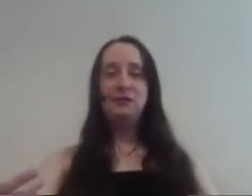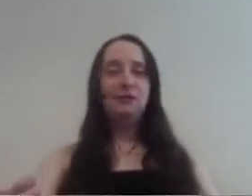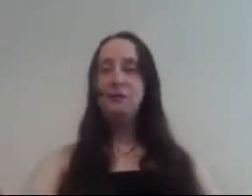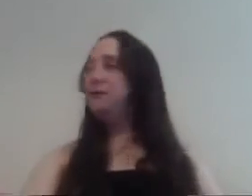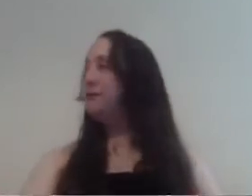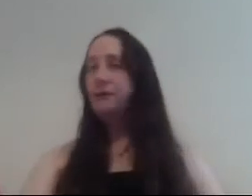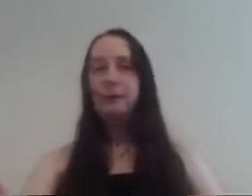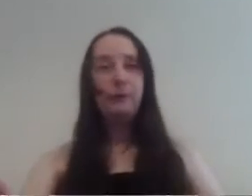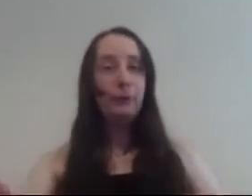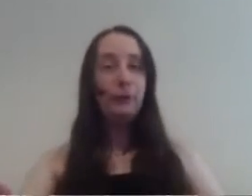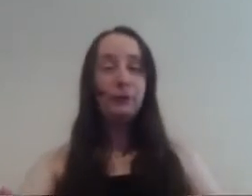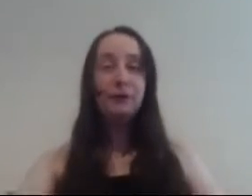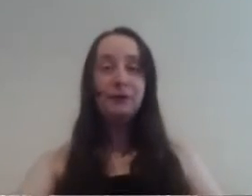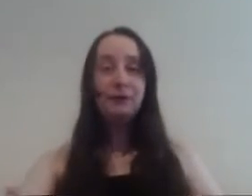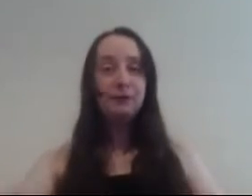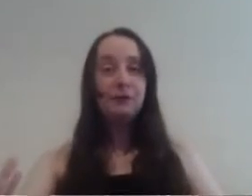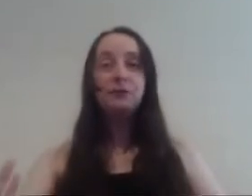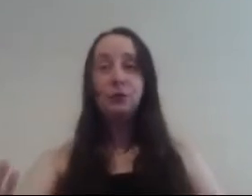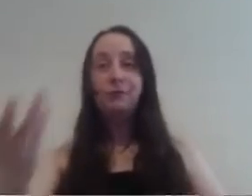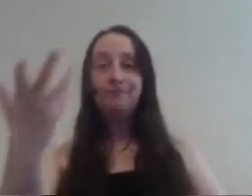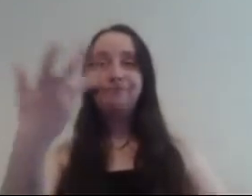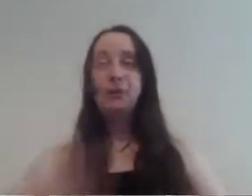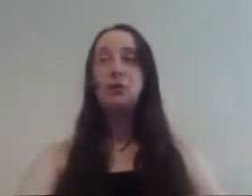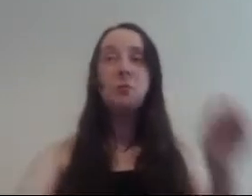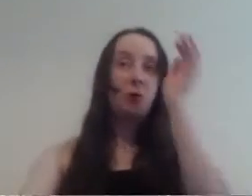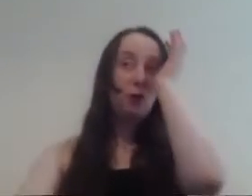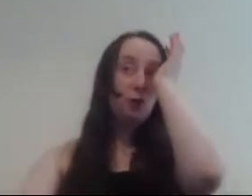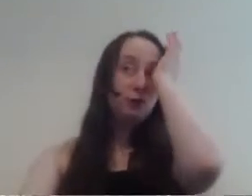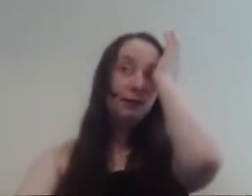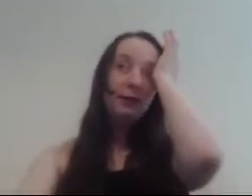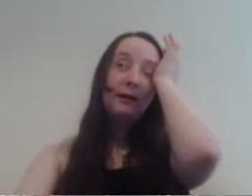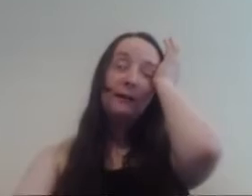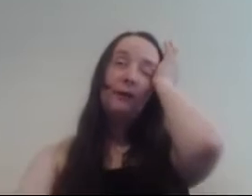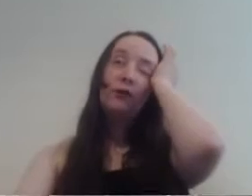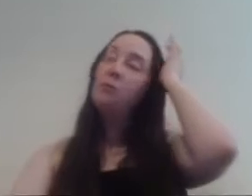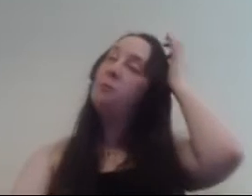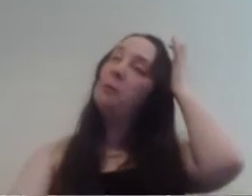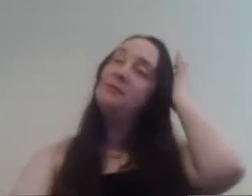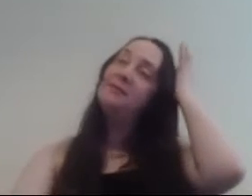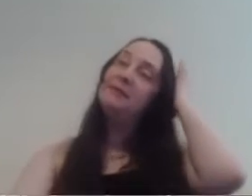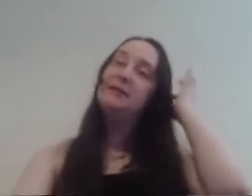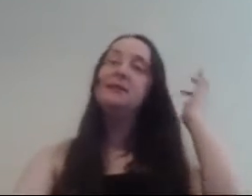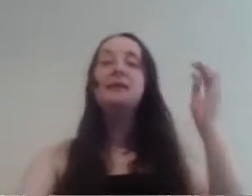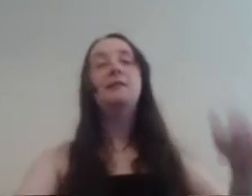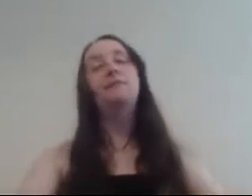oh so I knew we were going to Oz and I knew we'd probably see Selena again